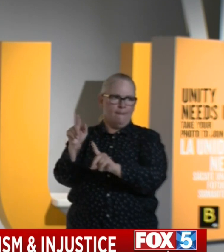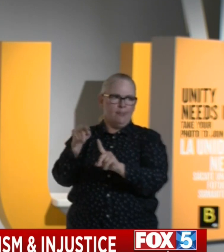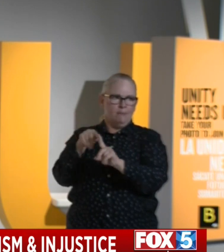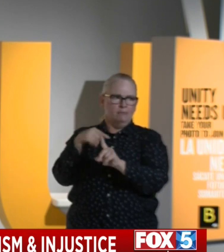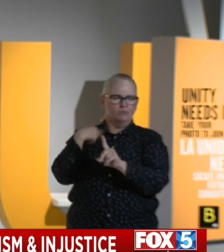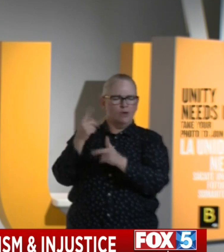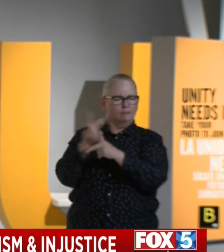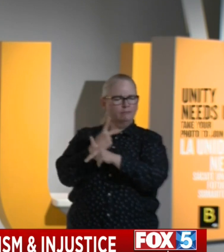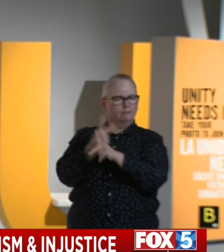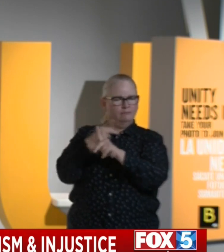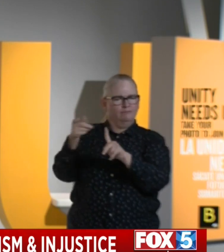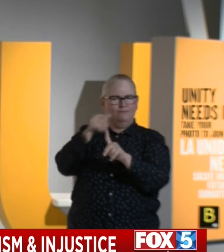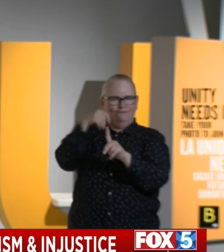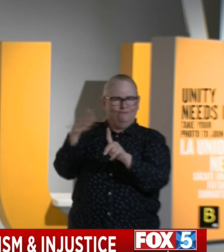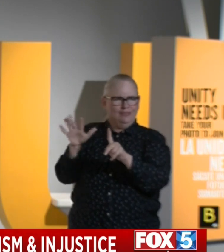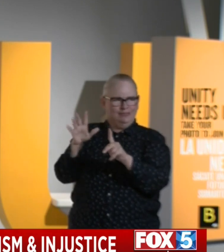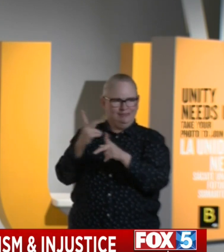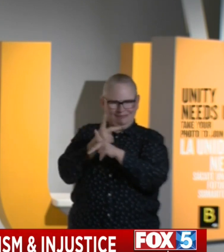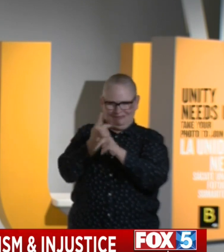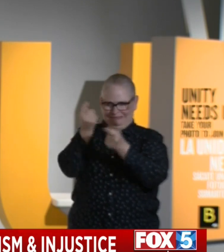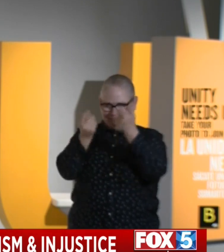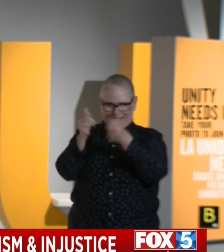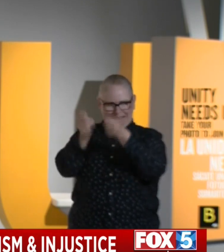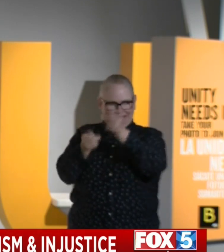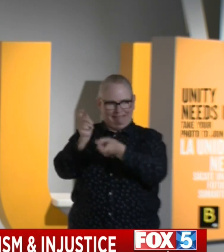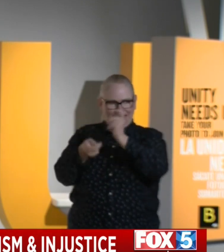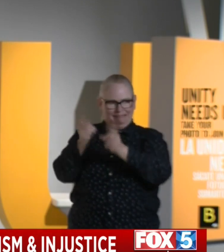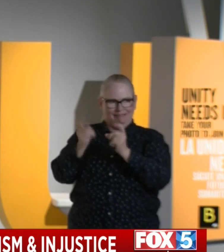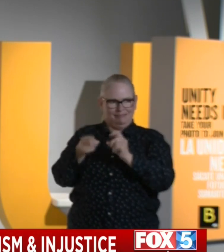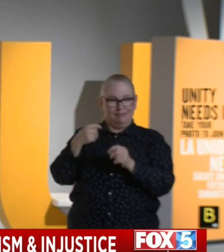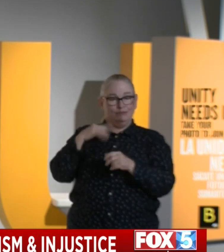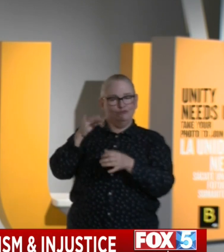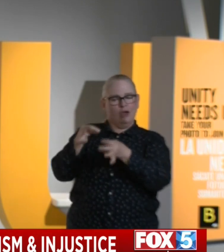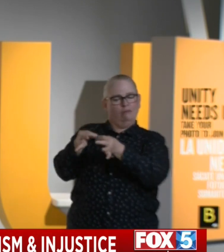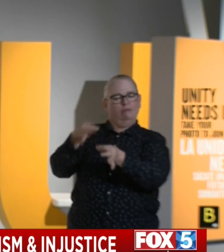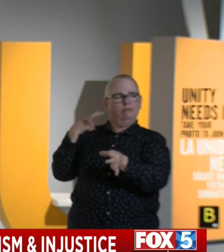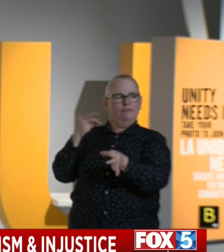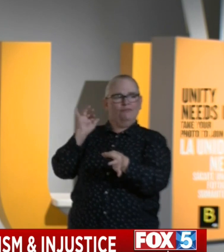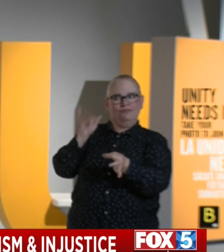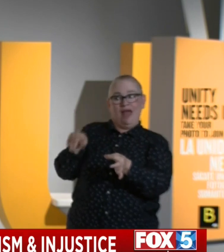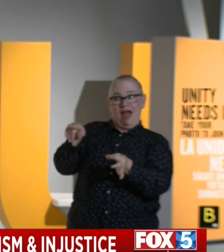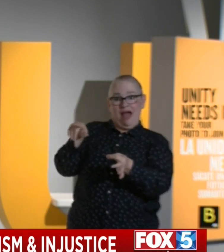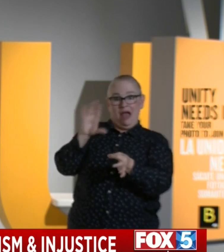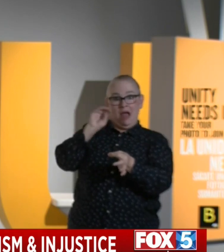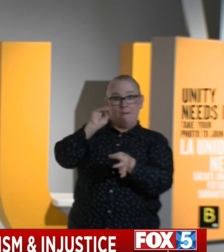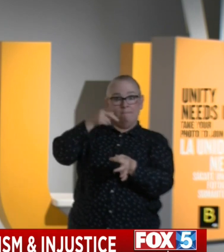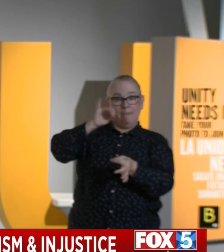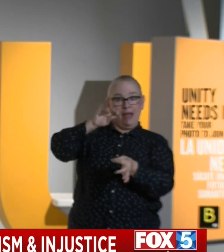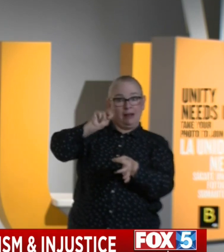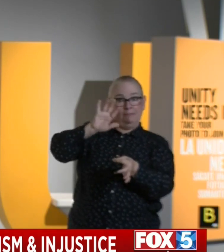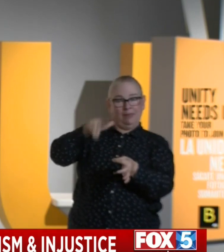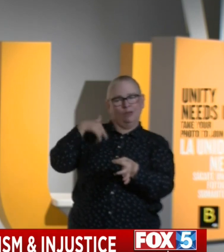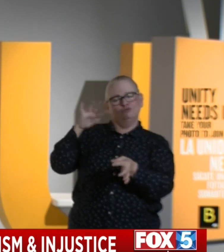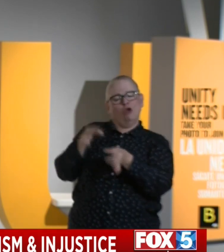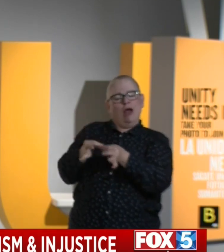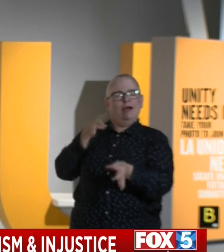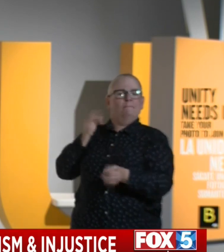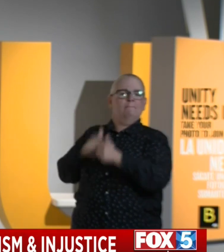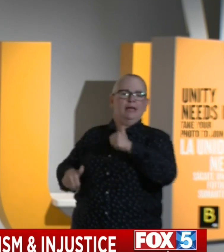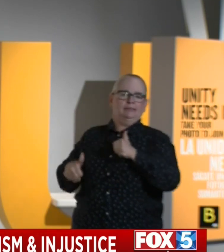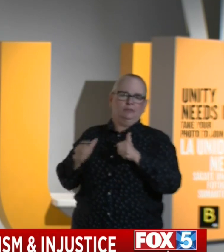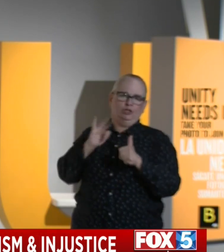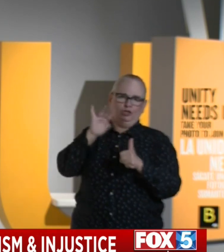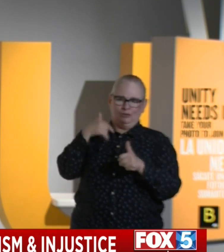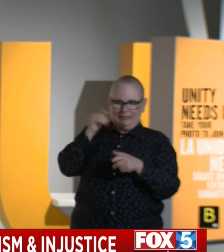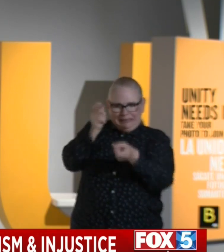fast track and concentrate some of those provisions to advance the cause that brought us together on that bill and move